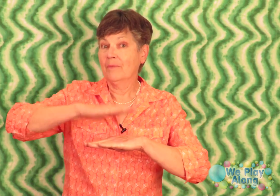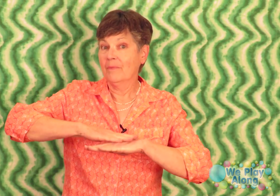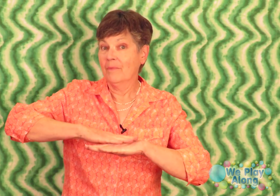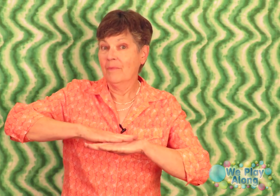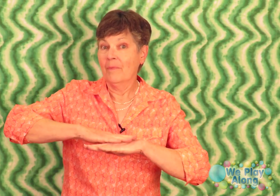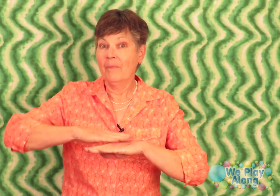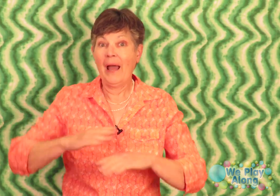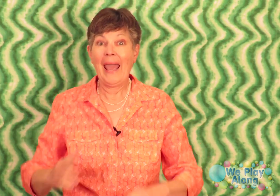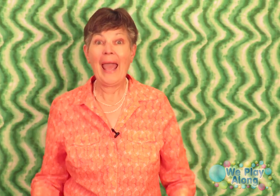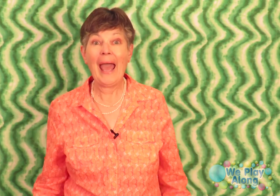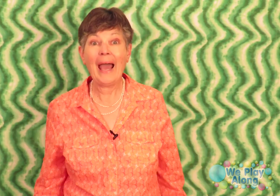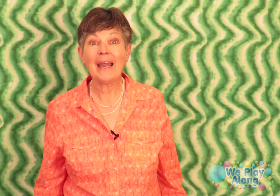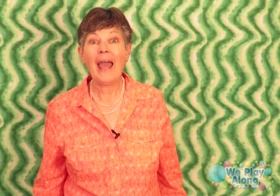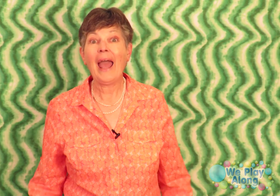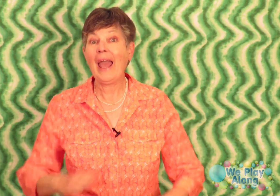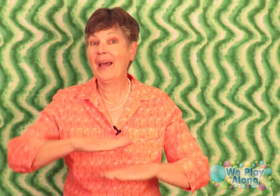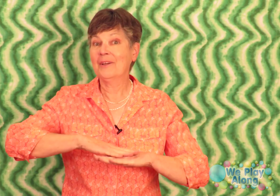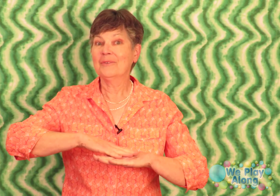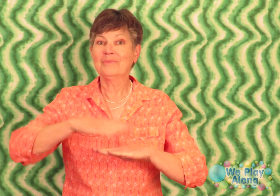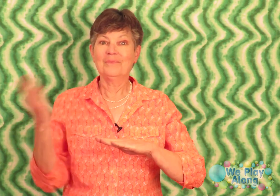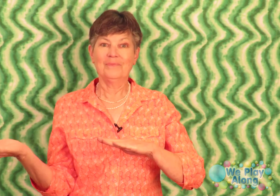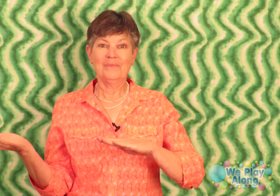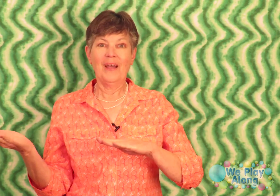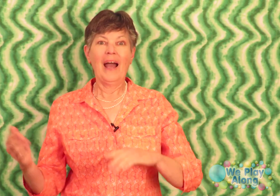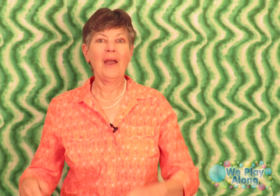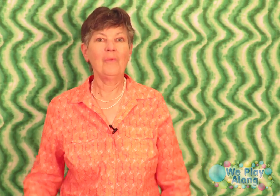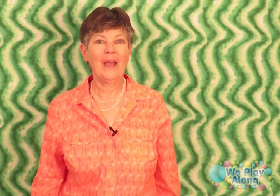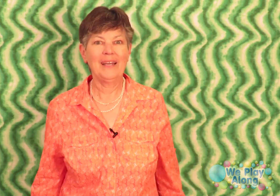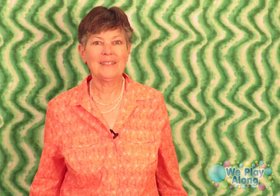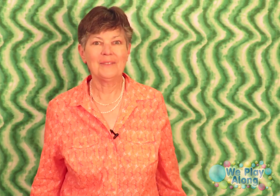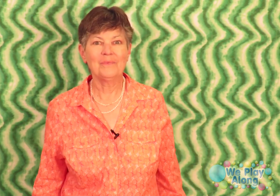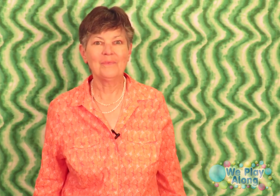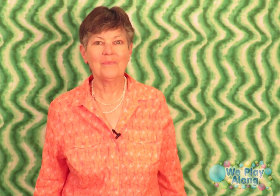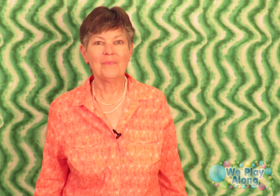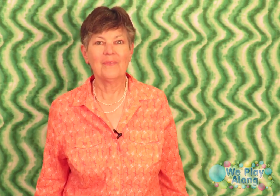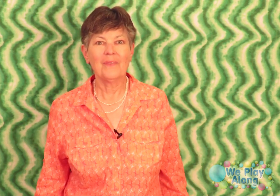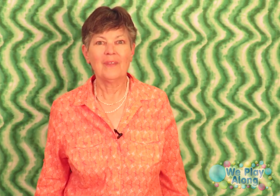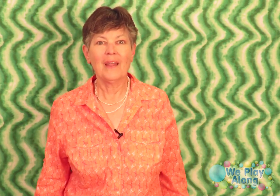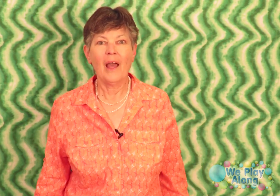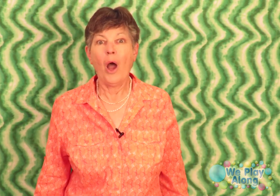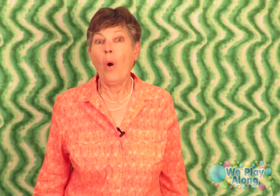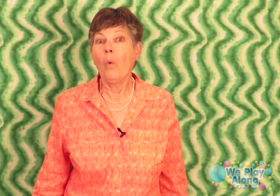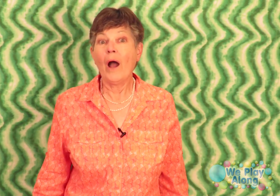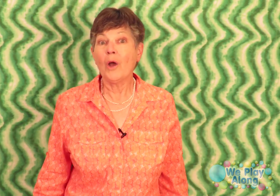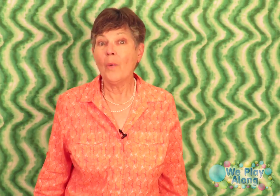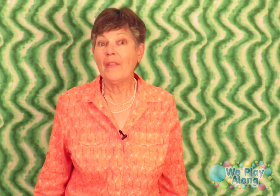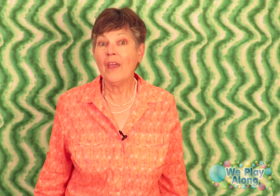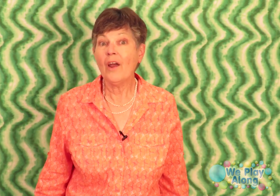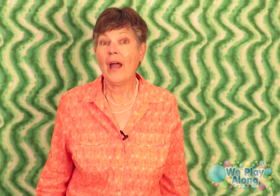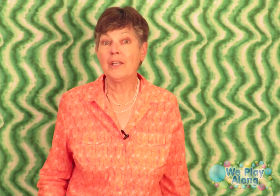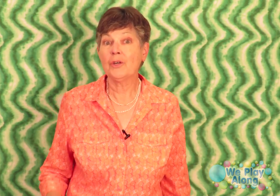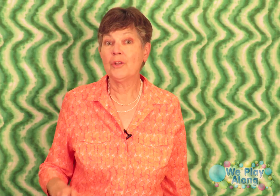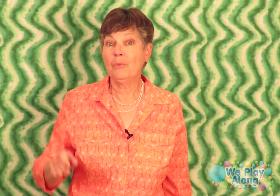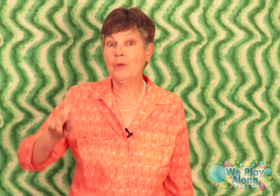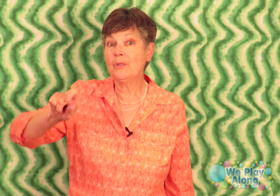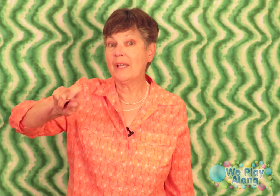my hat and I went while going there I turned the music